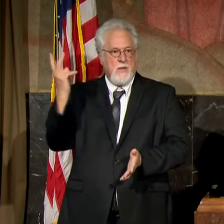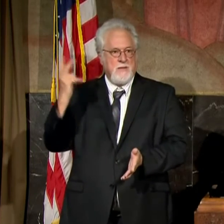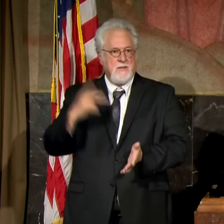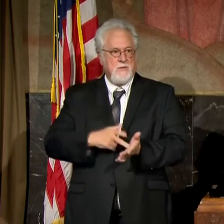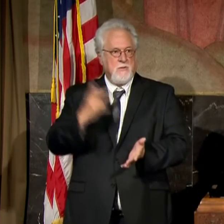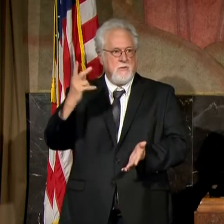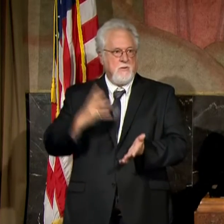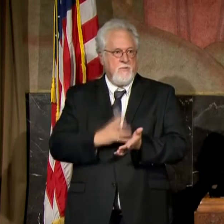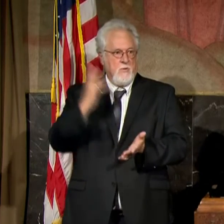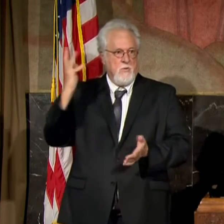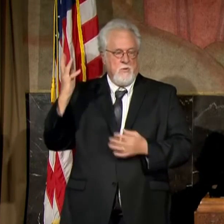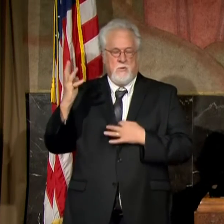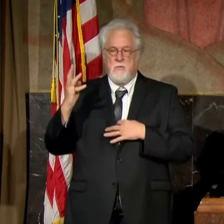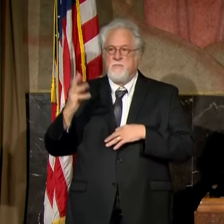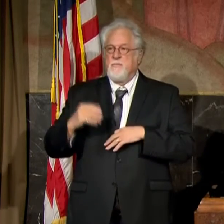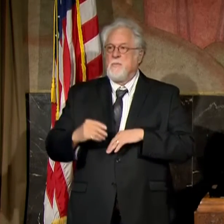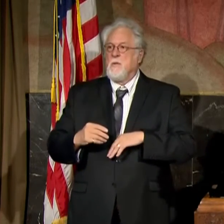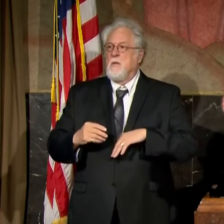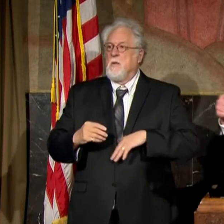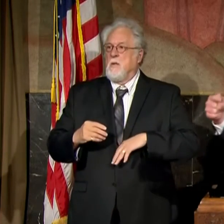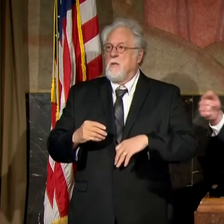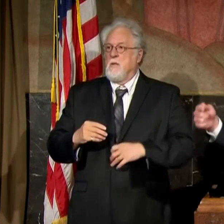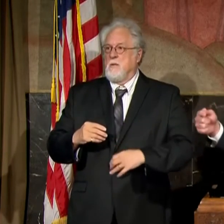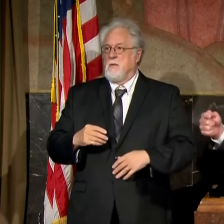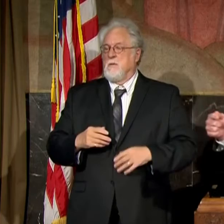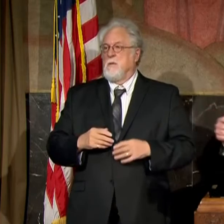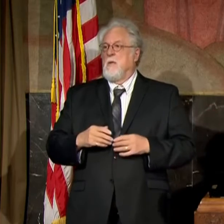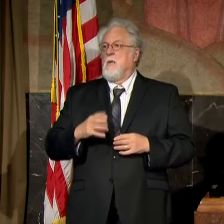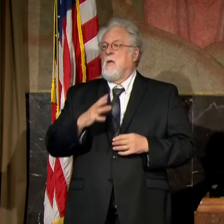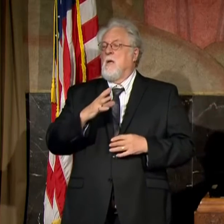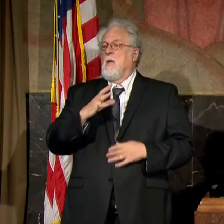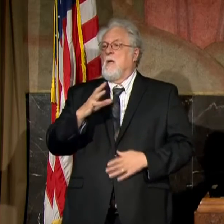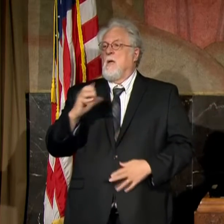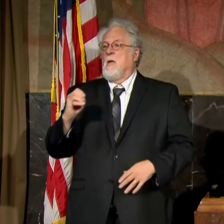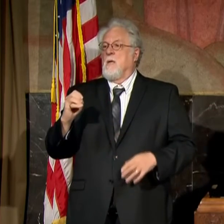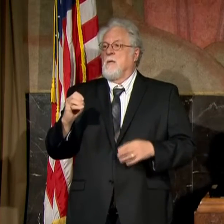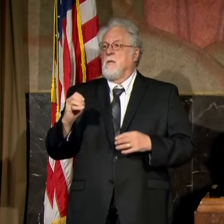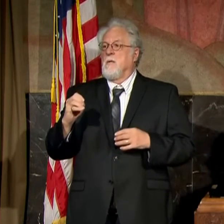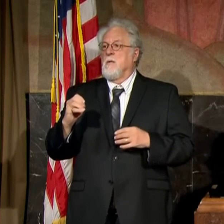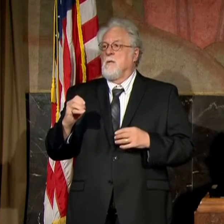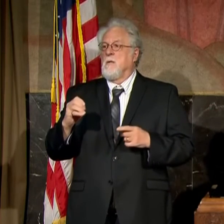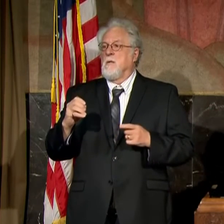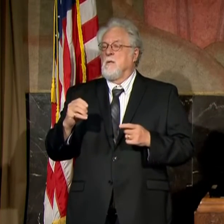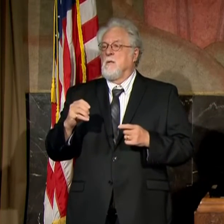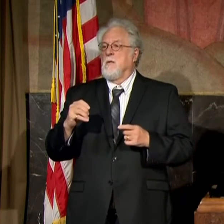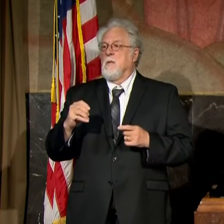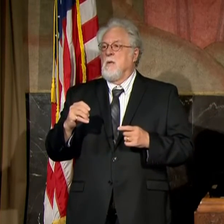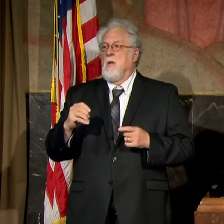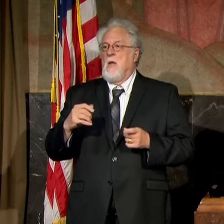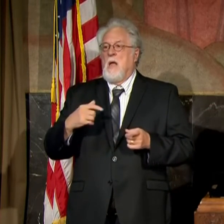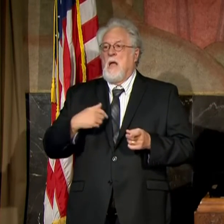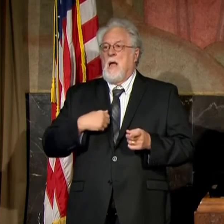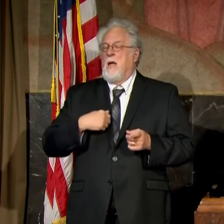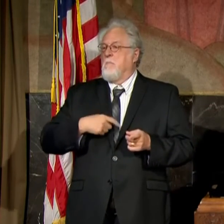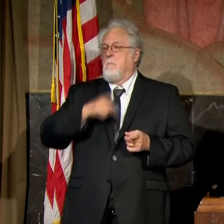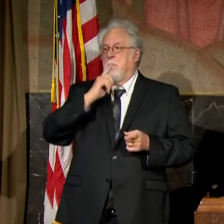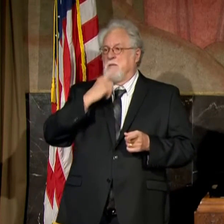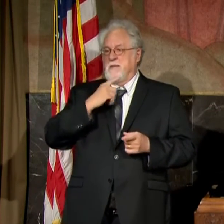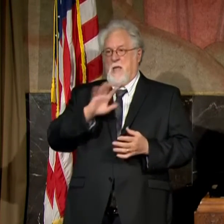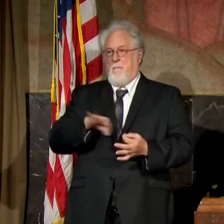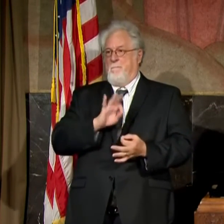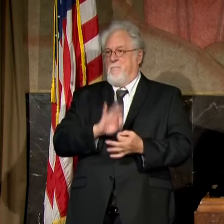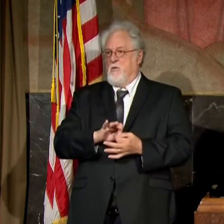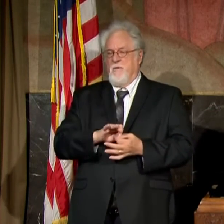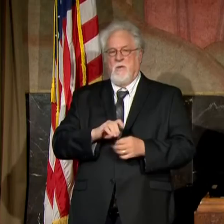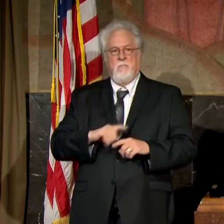test for the same individual as being more than one case. And while I will never say that we're perfect, I will